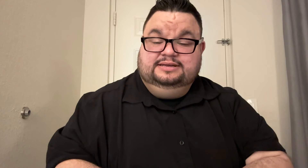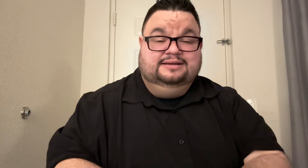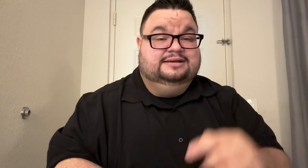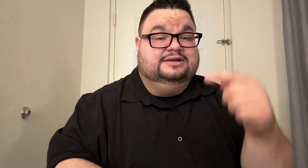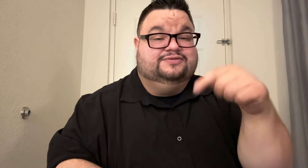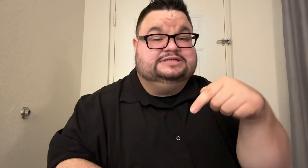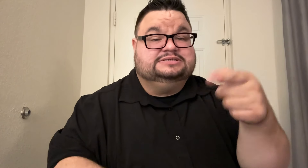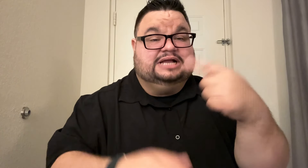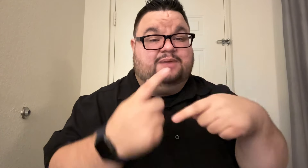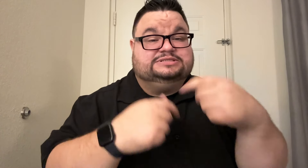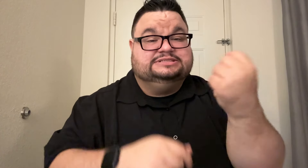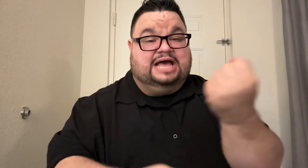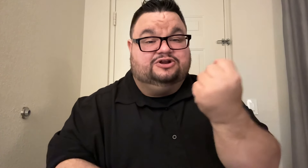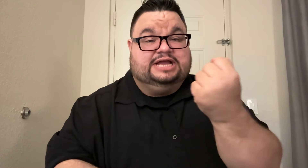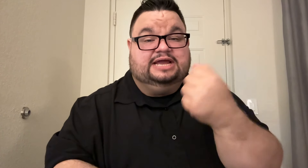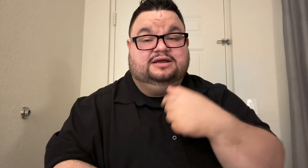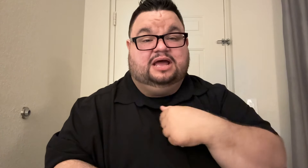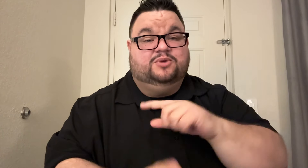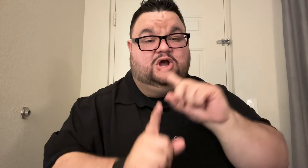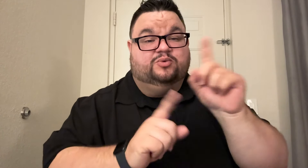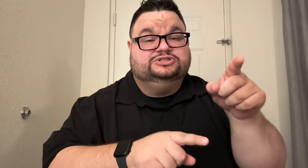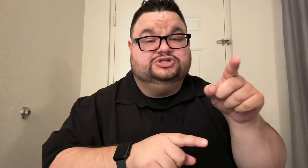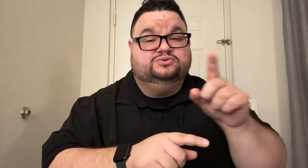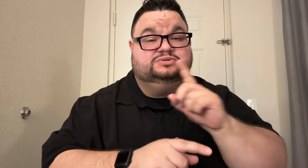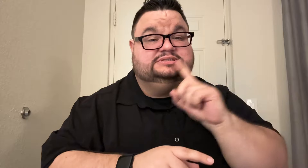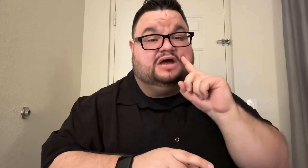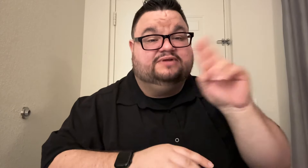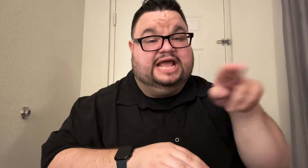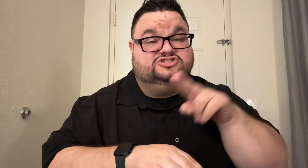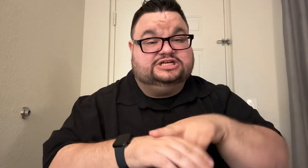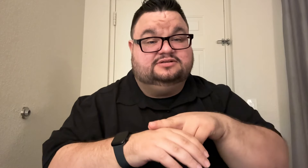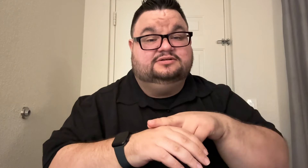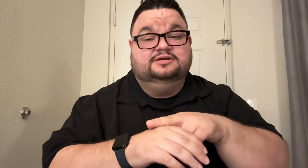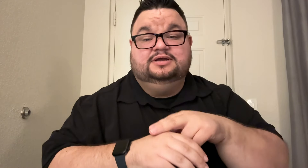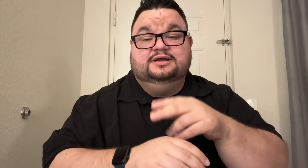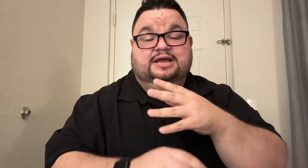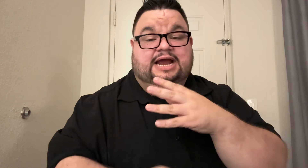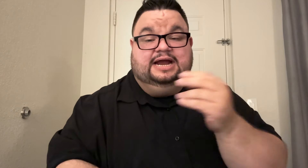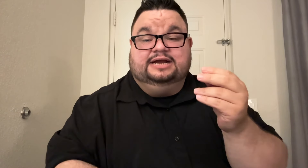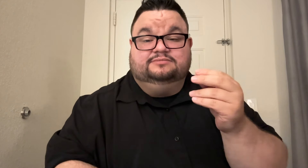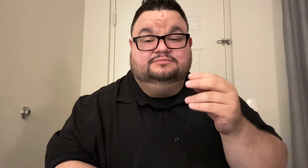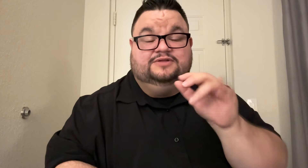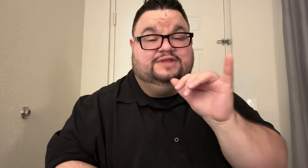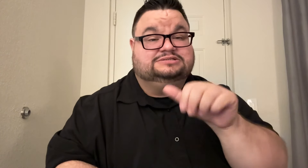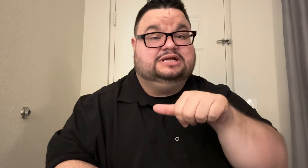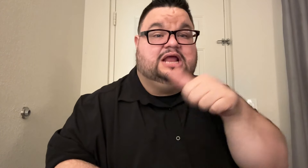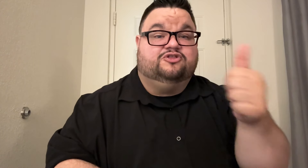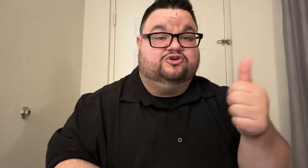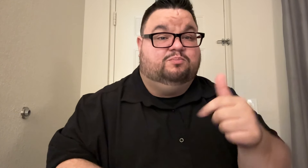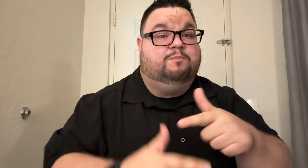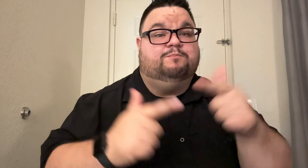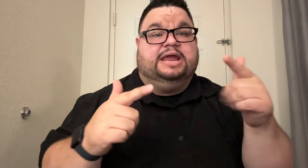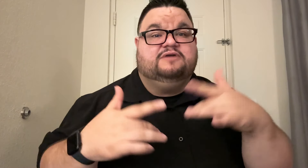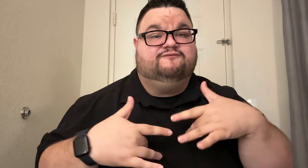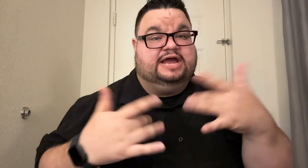This coming Saturday, I'm going to Deaf Nation and that's another big event.